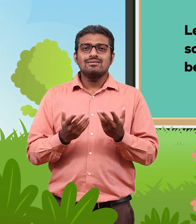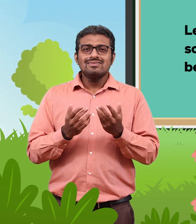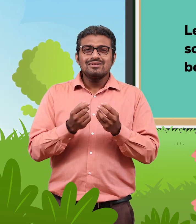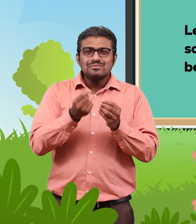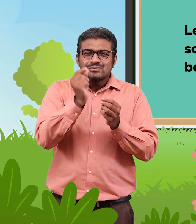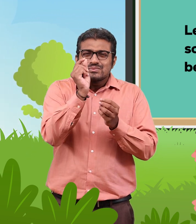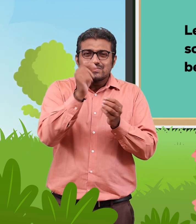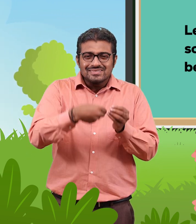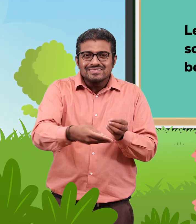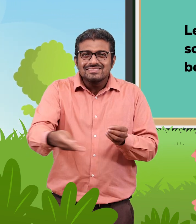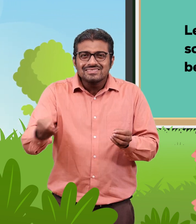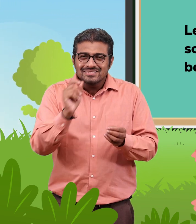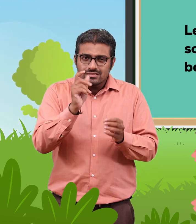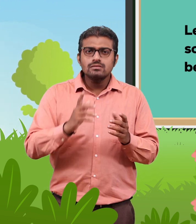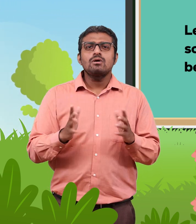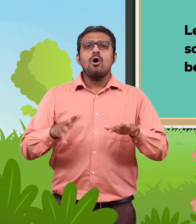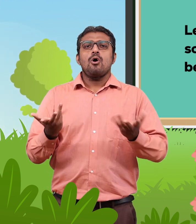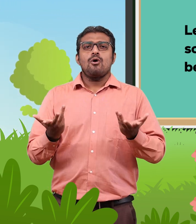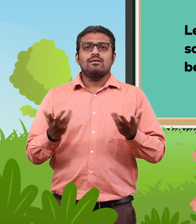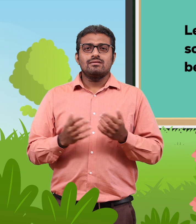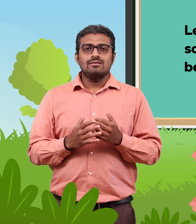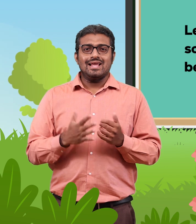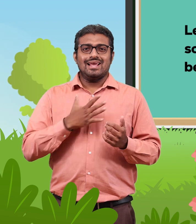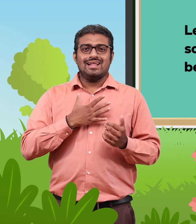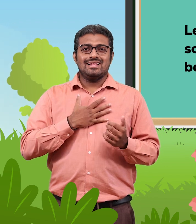seeds, leaves, beads, etc.